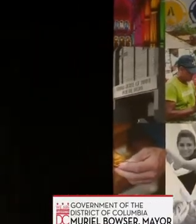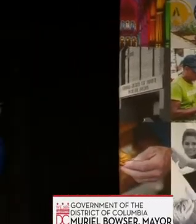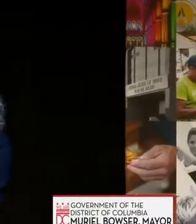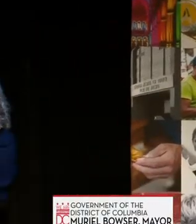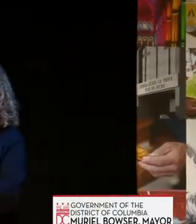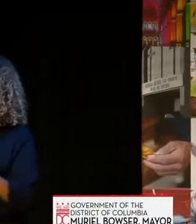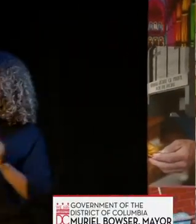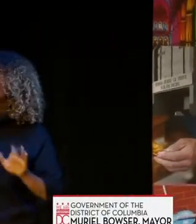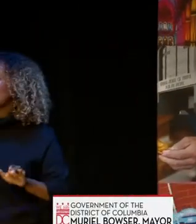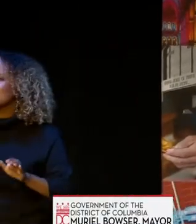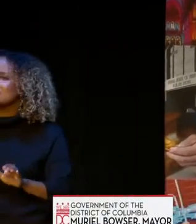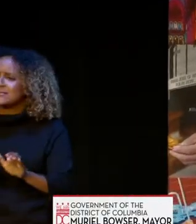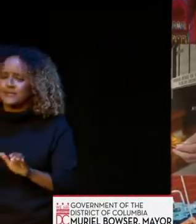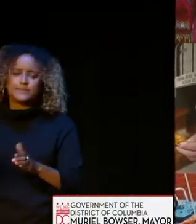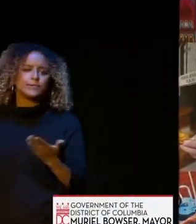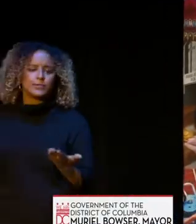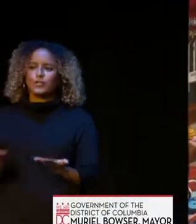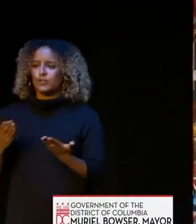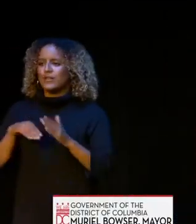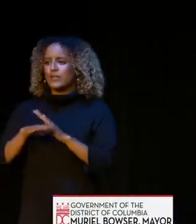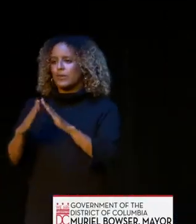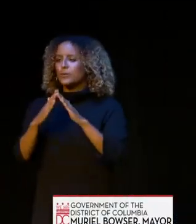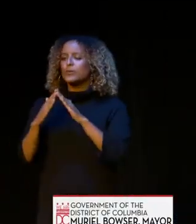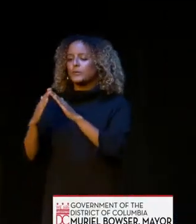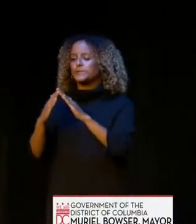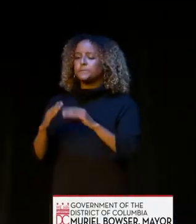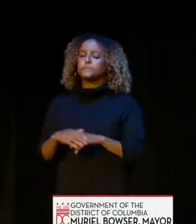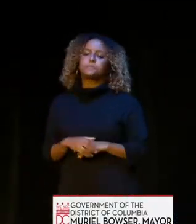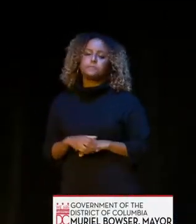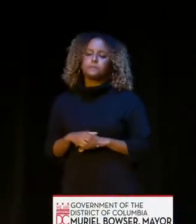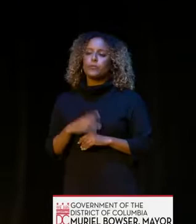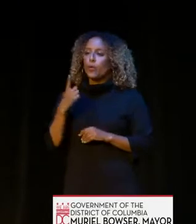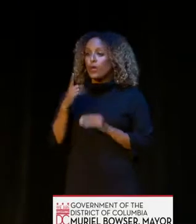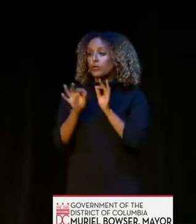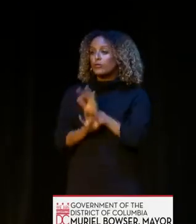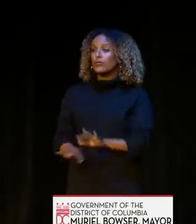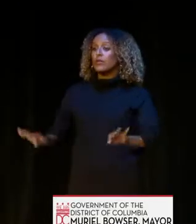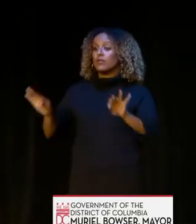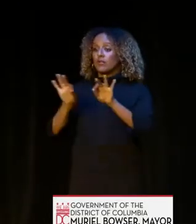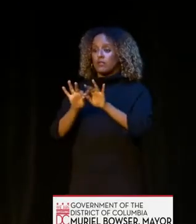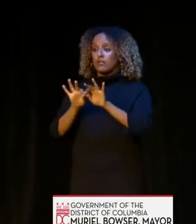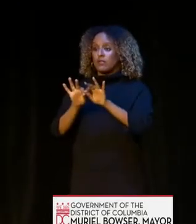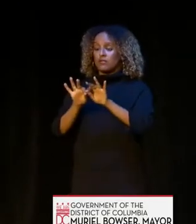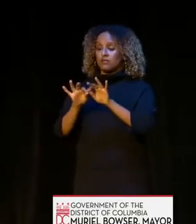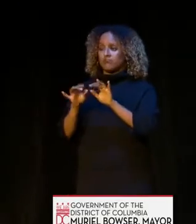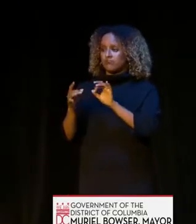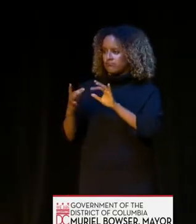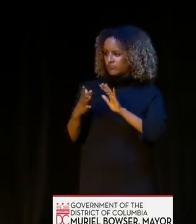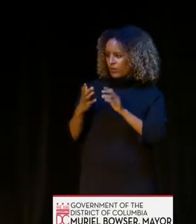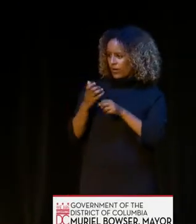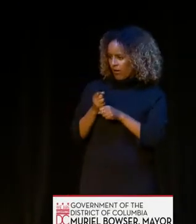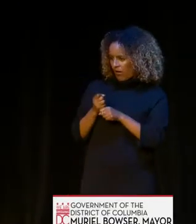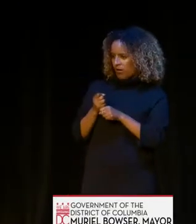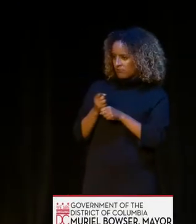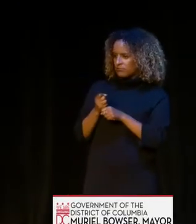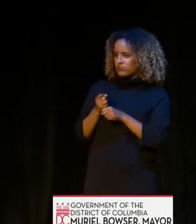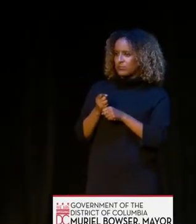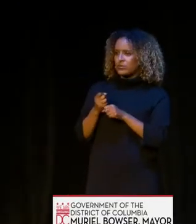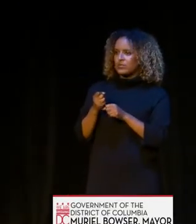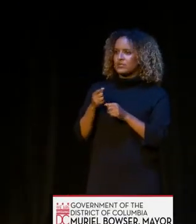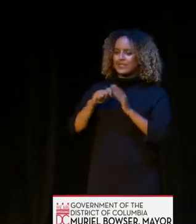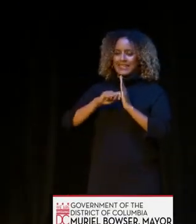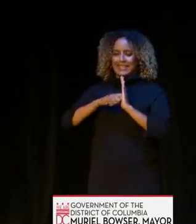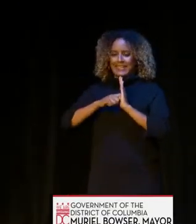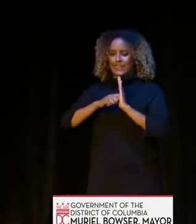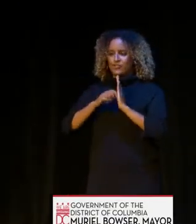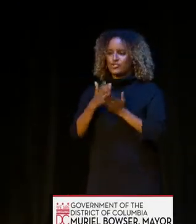activism, really, among the community. And I think one of the critical insights that we got out of this is the key of shared